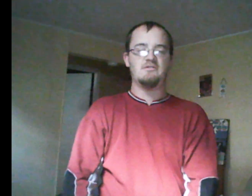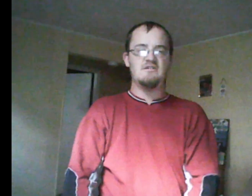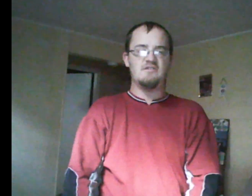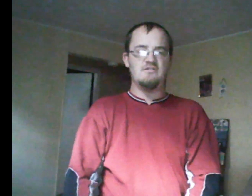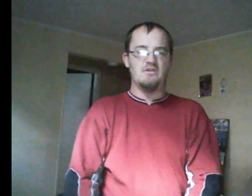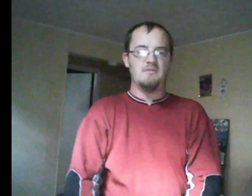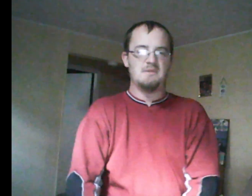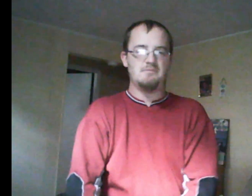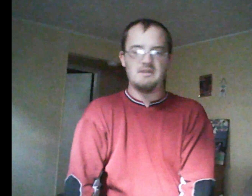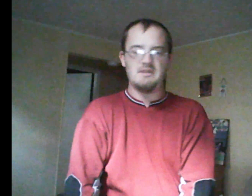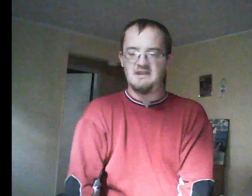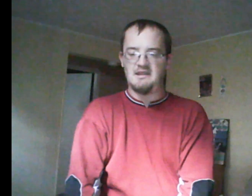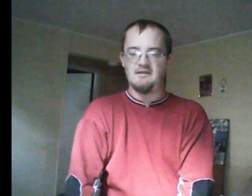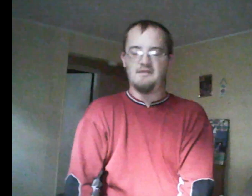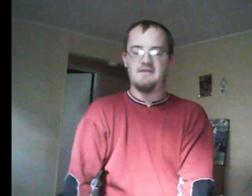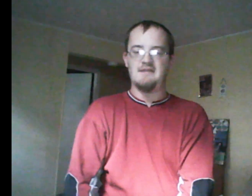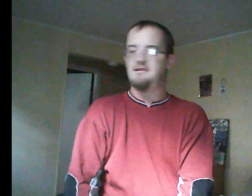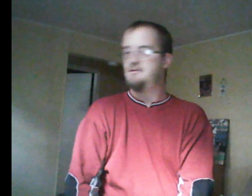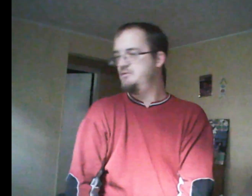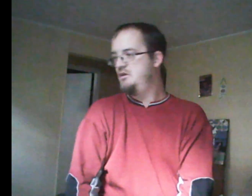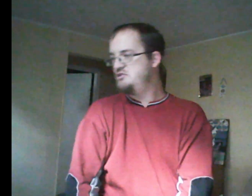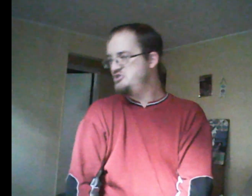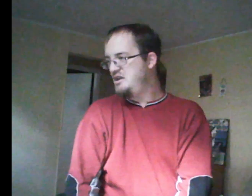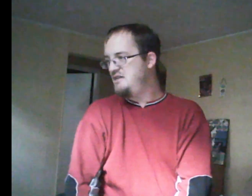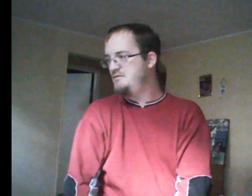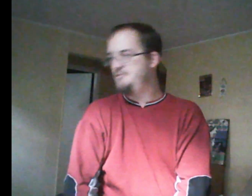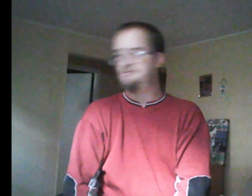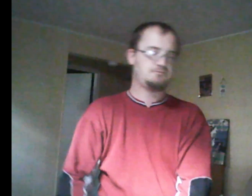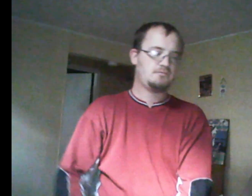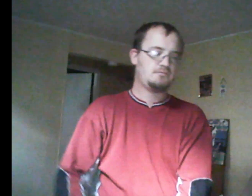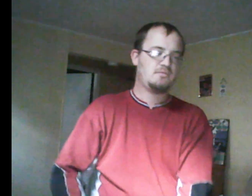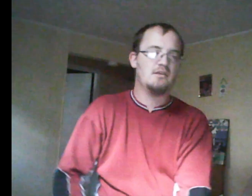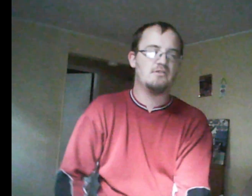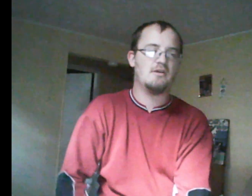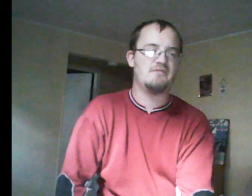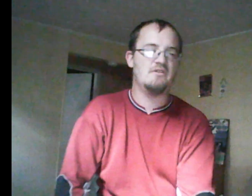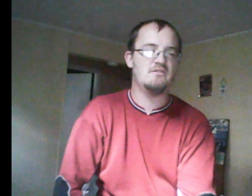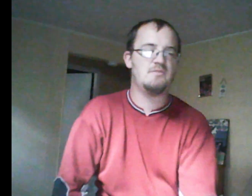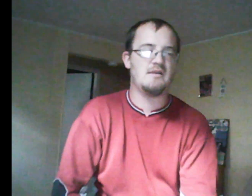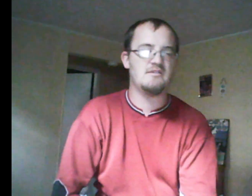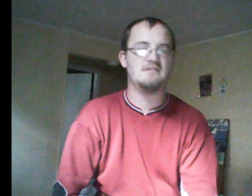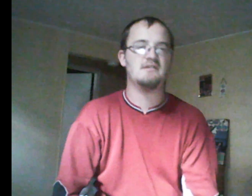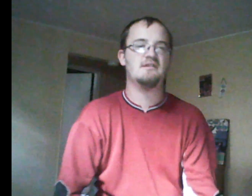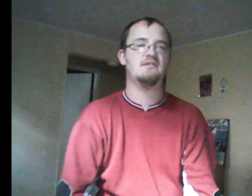about budgeting and all that. Oh, shut it. Sorry, my phone's probably saying, be careful what you say, Cutter.